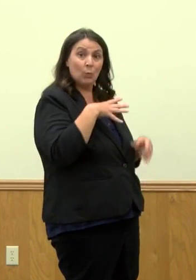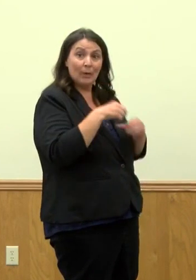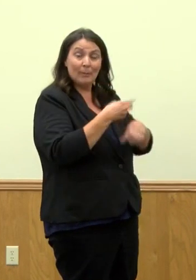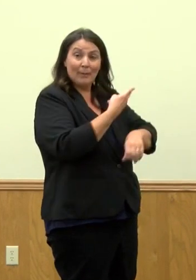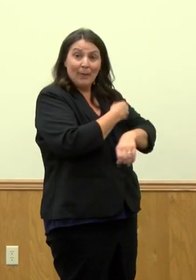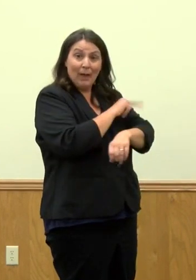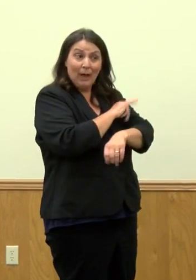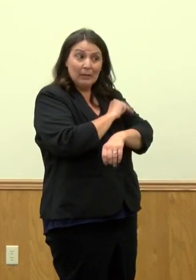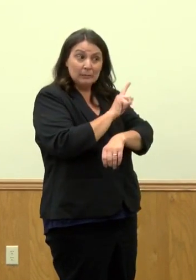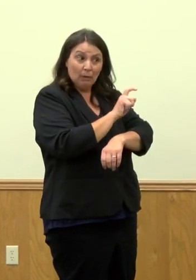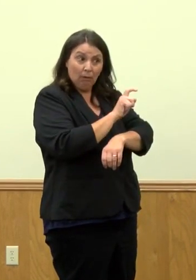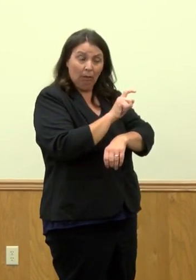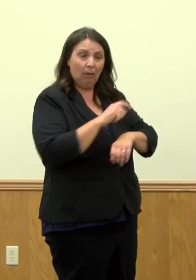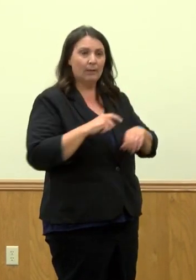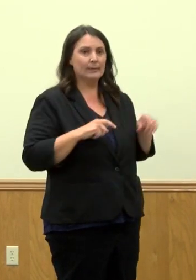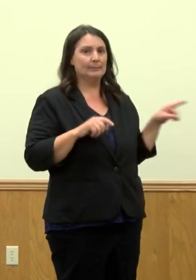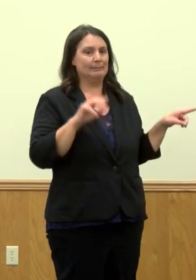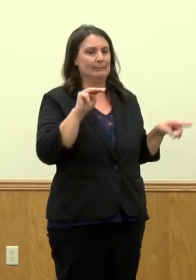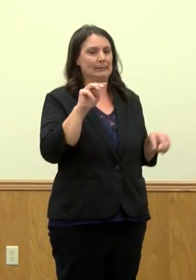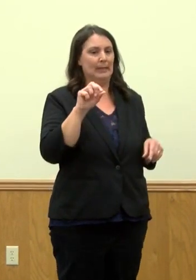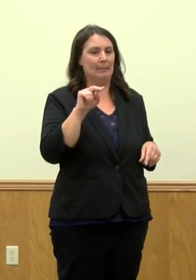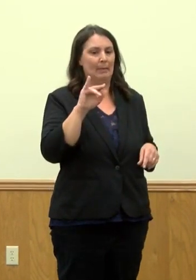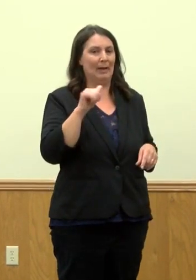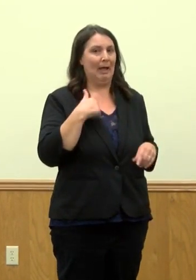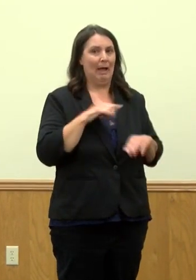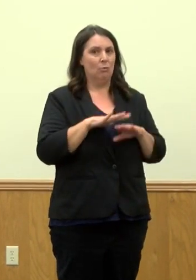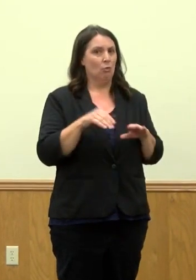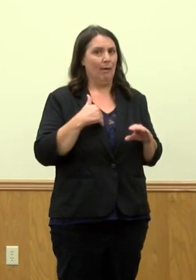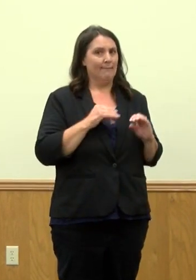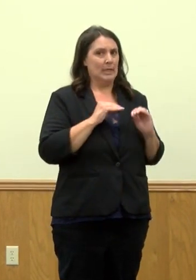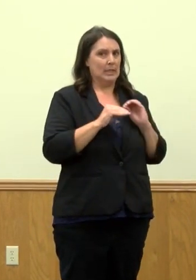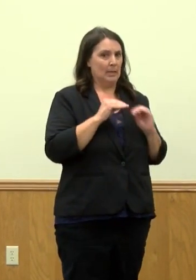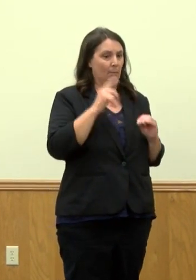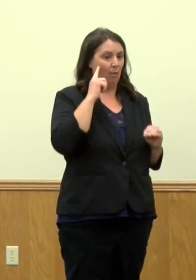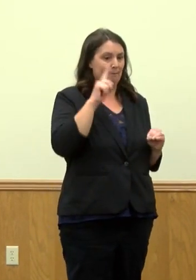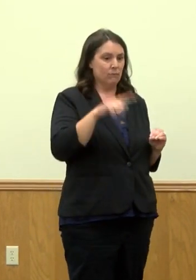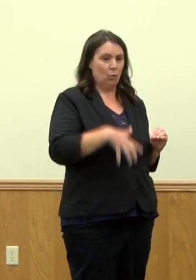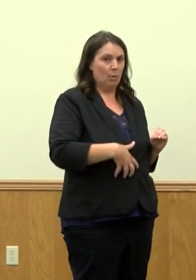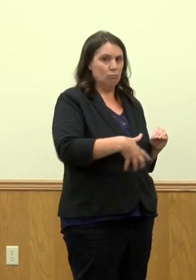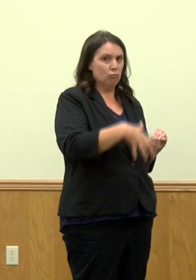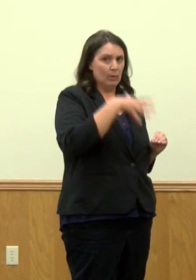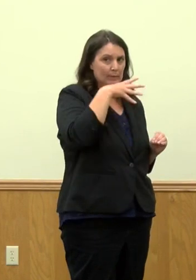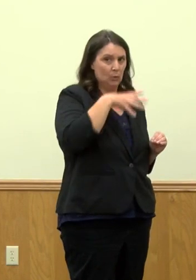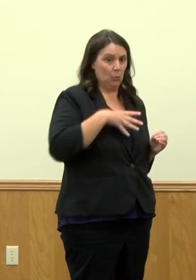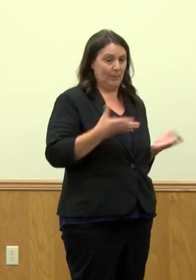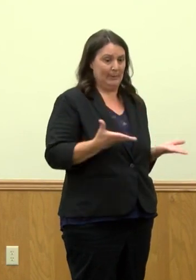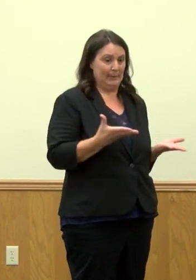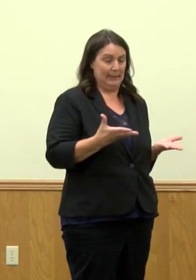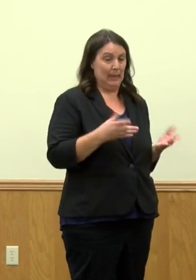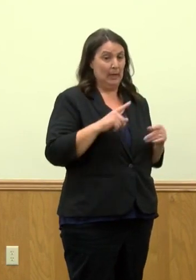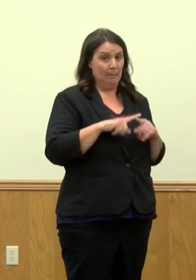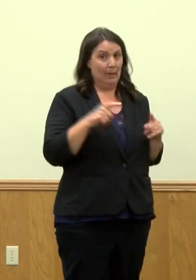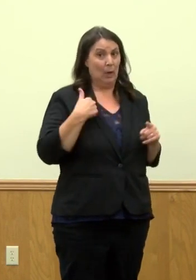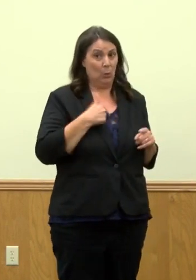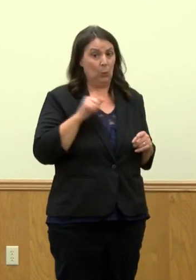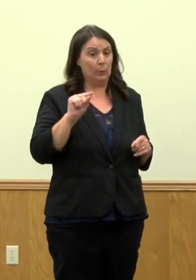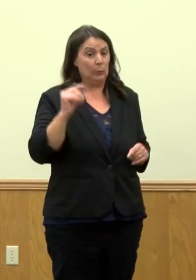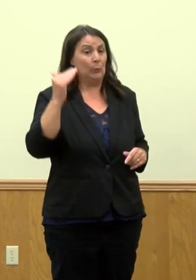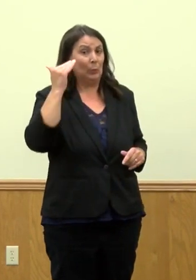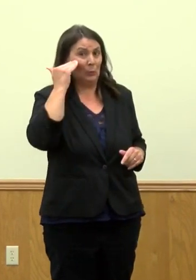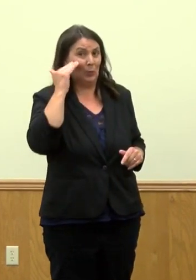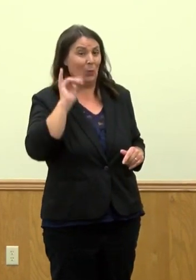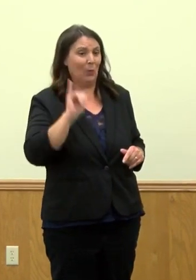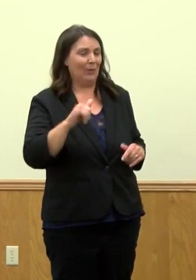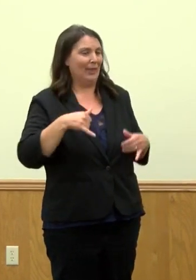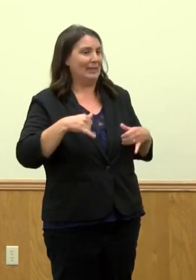Do you have data on that? So I do not have data of currently who is hospitalized and whether or not they are pregnant. But anecdotally, we do know that that is still an